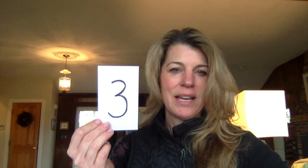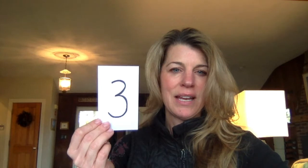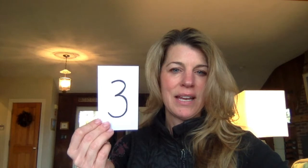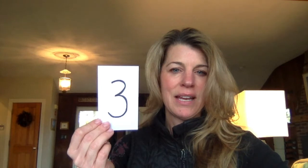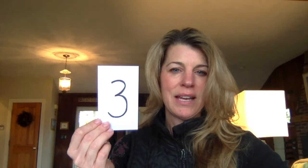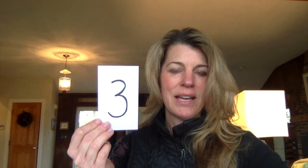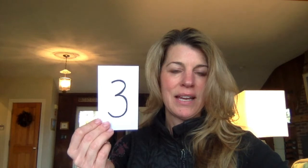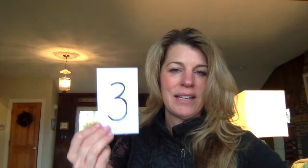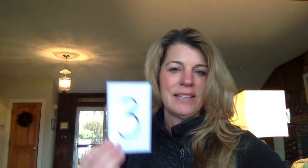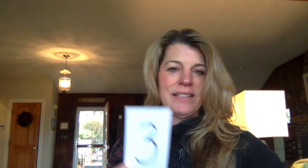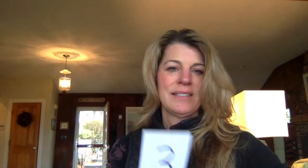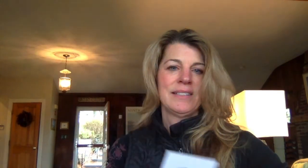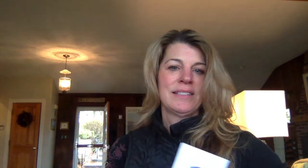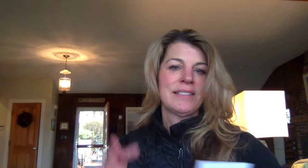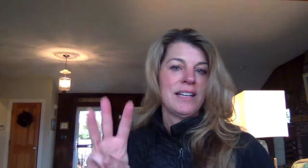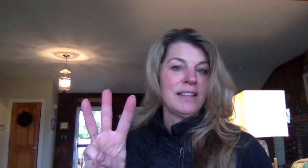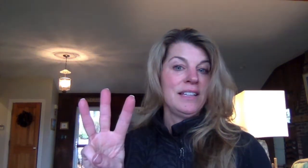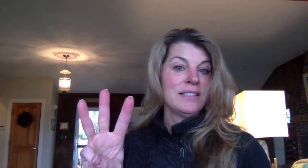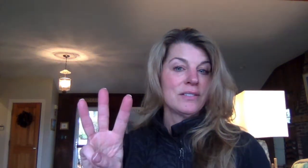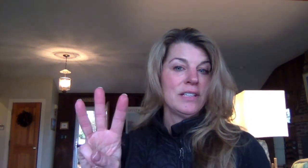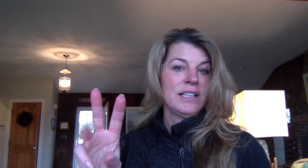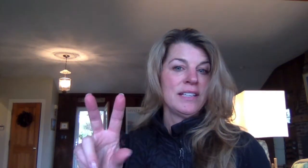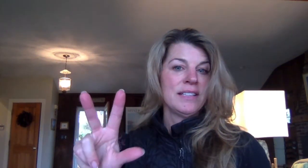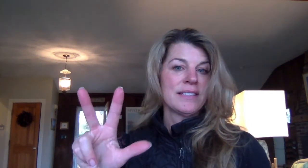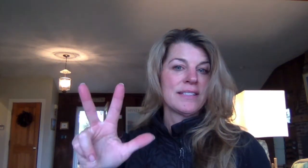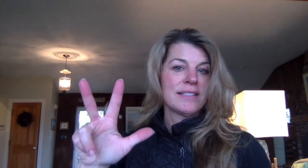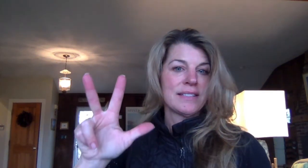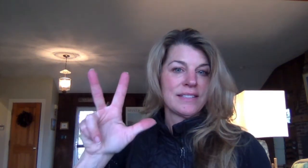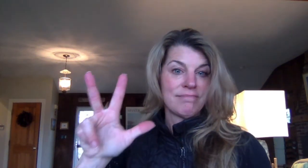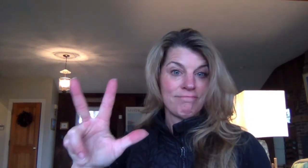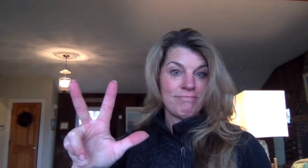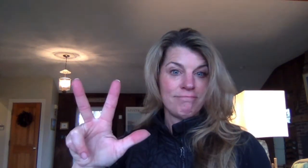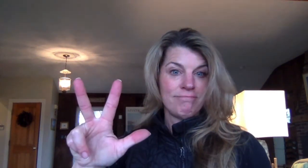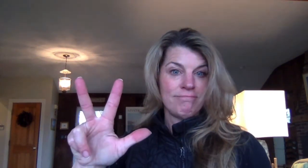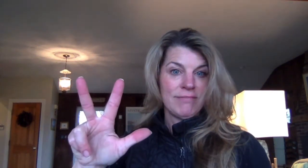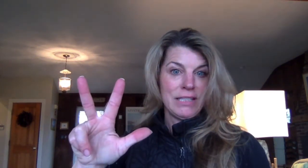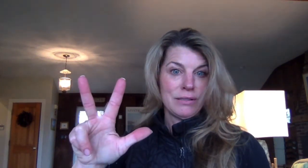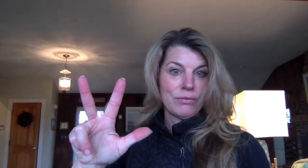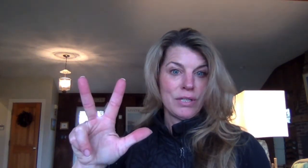three it's not these three it's these three